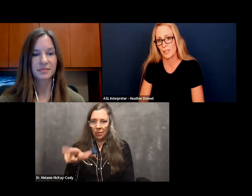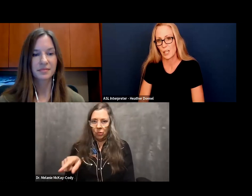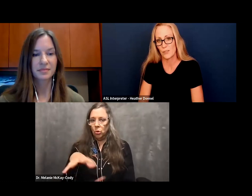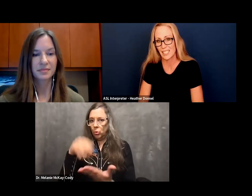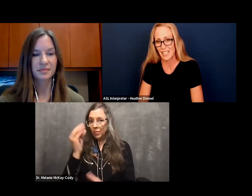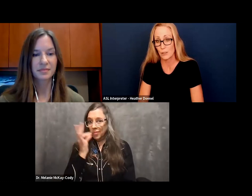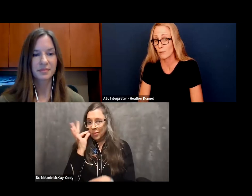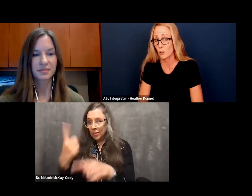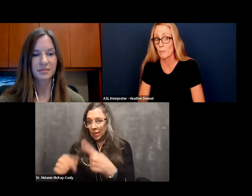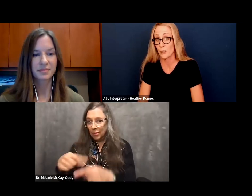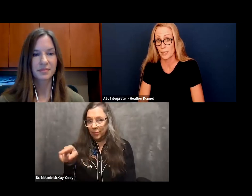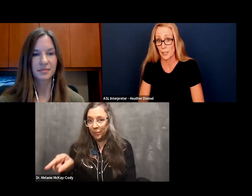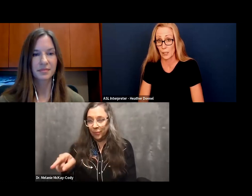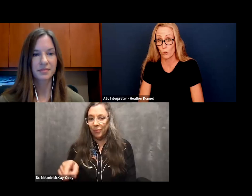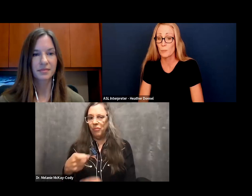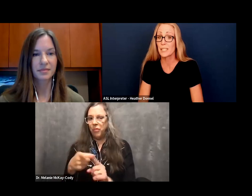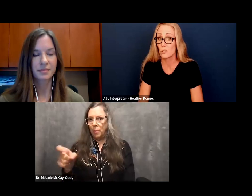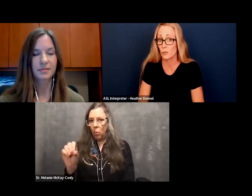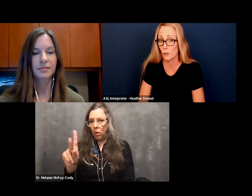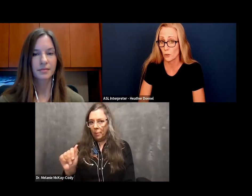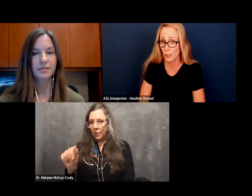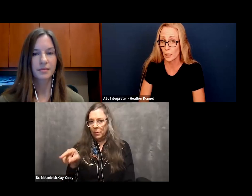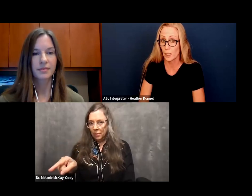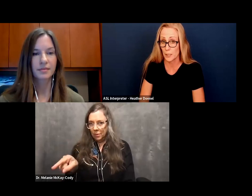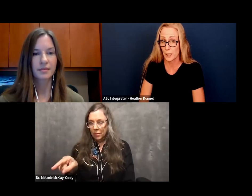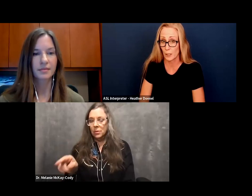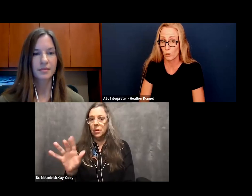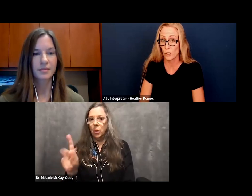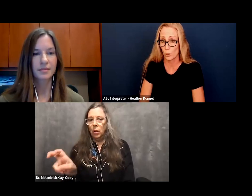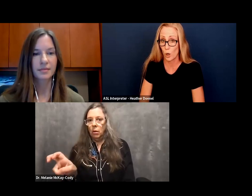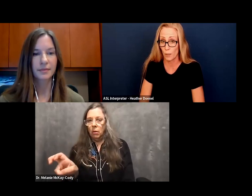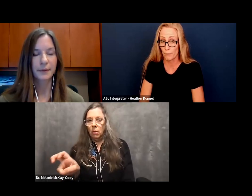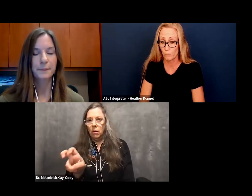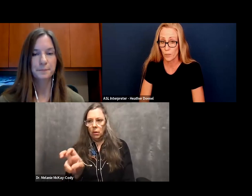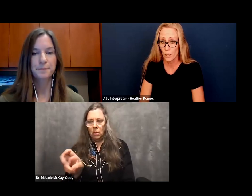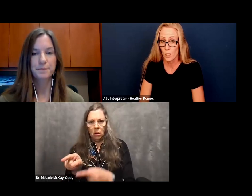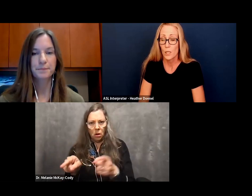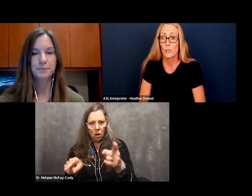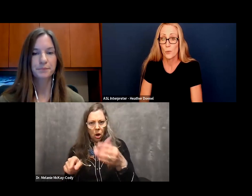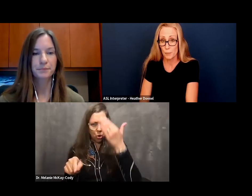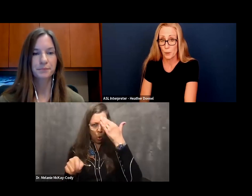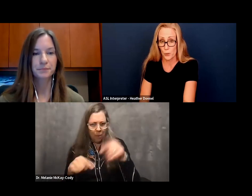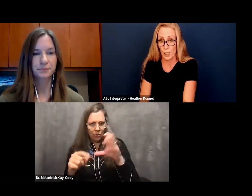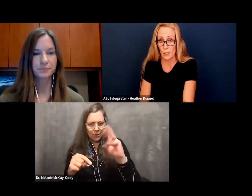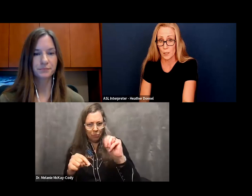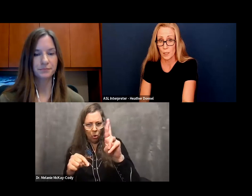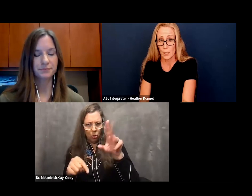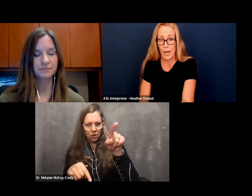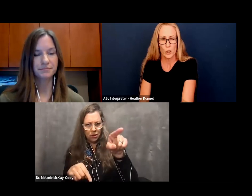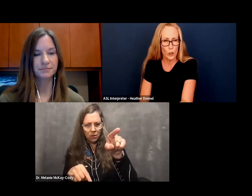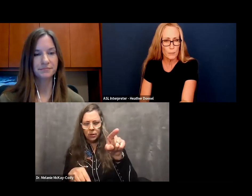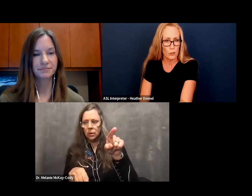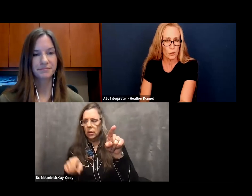became deaf at the age of 18, never learned American sign language, but did start learning Indian sign language in Oklahoma. So this person